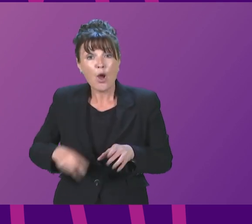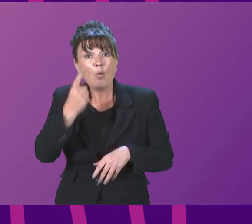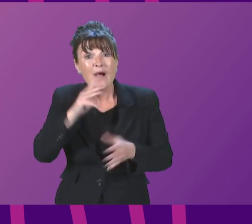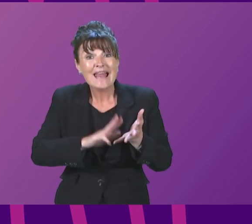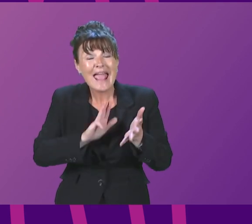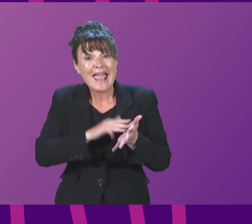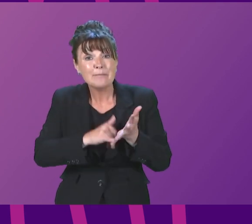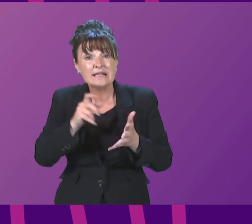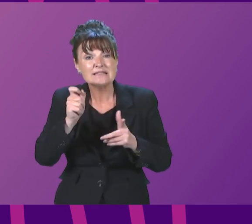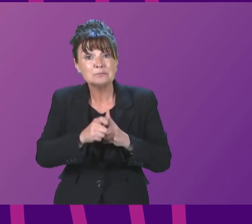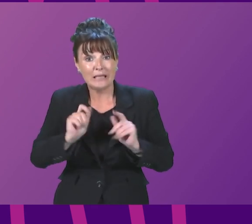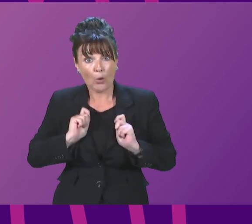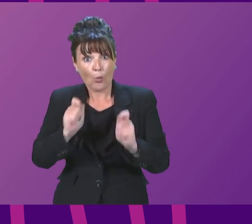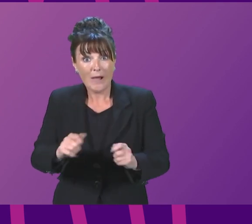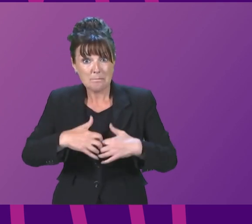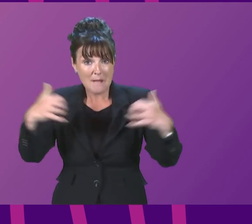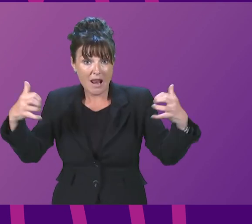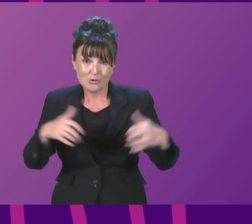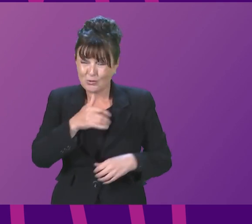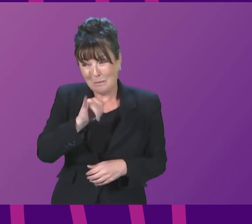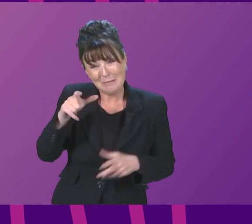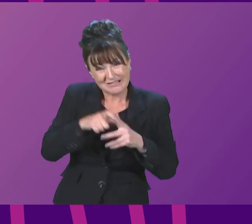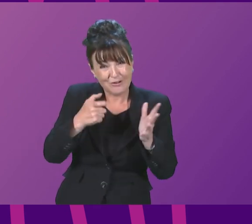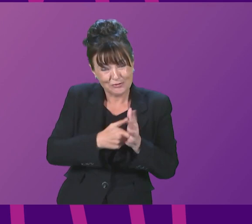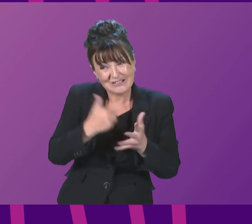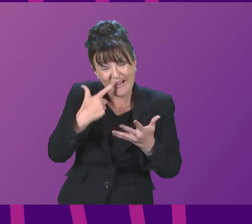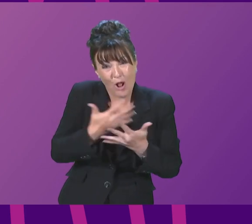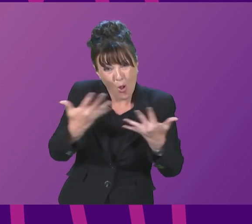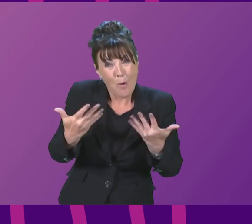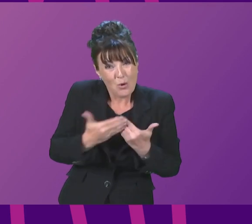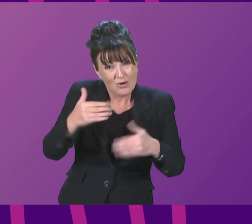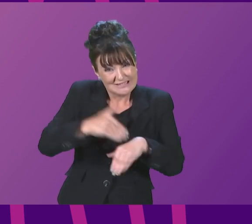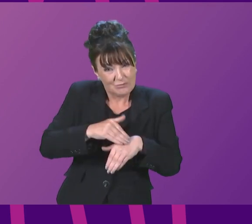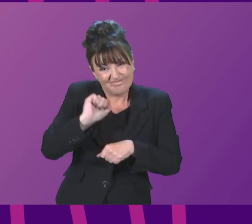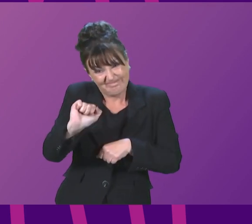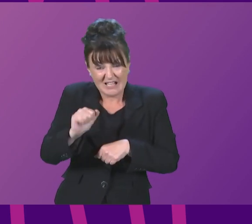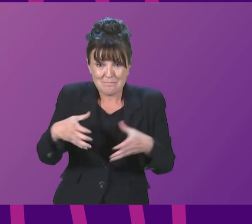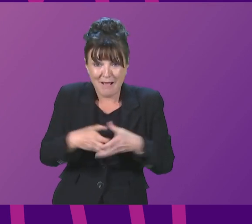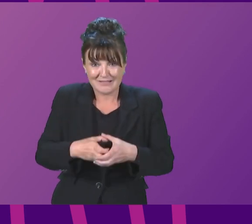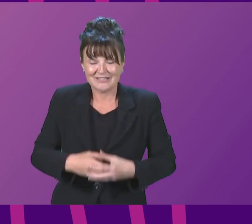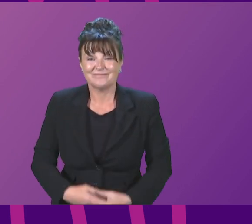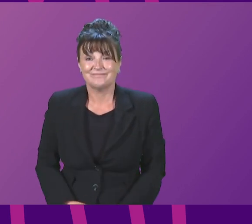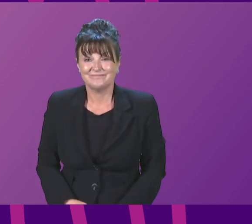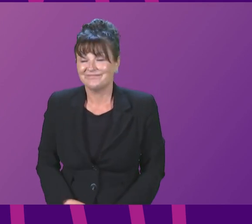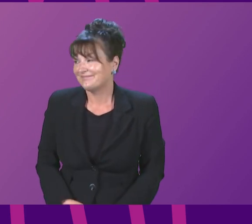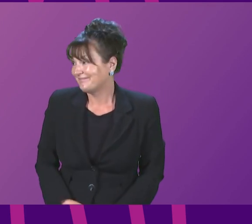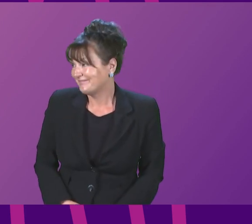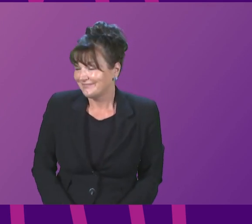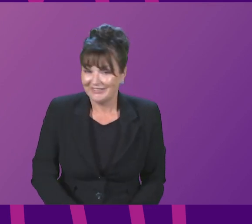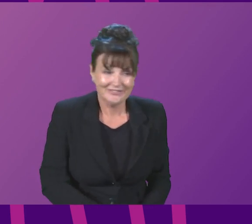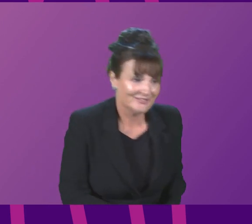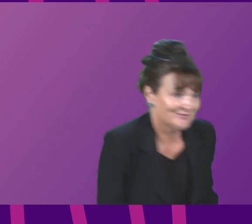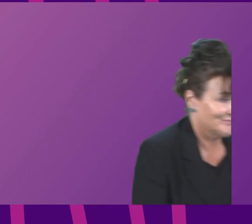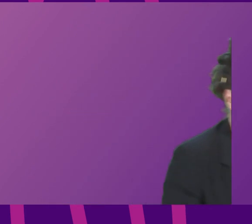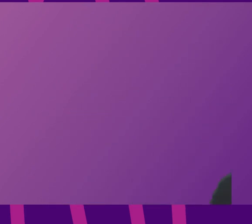Parliament altogether. So perhaps he's not got his own troubles to seek. Now we move to question number two, Anna Sarwar.